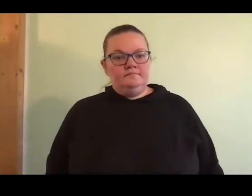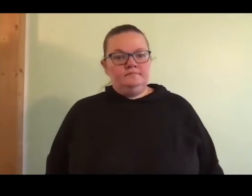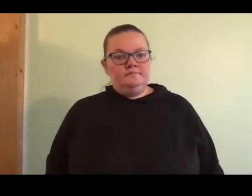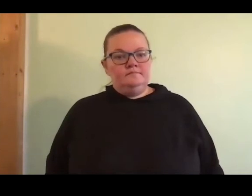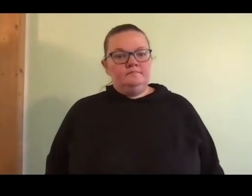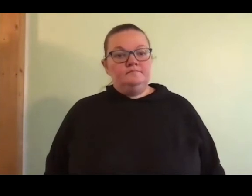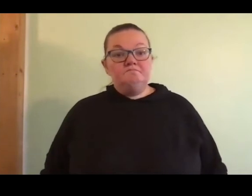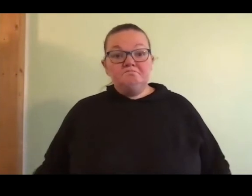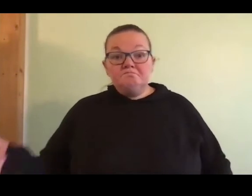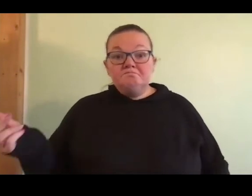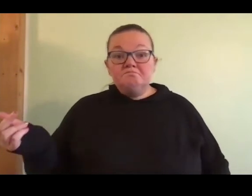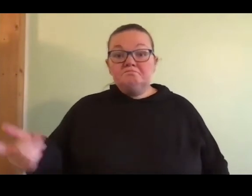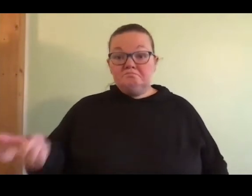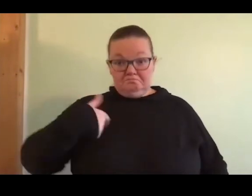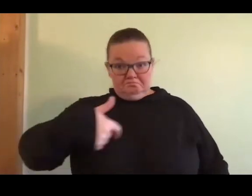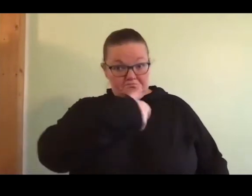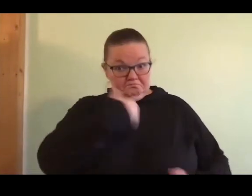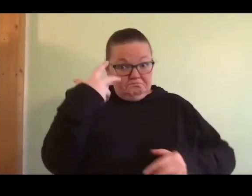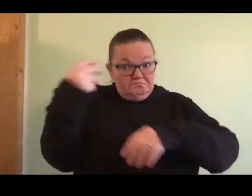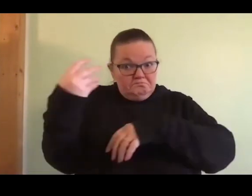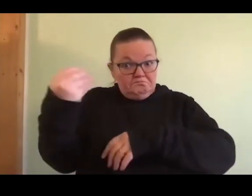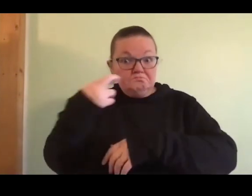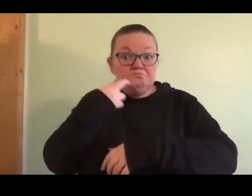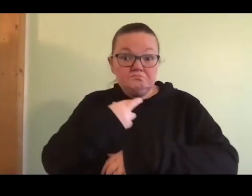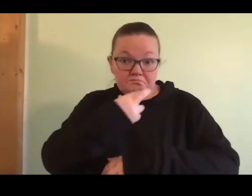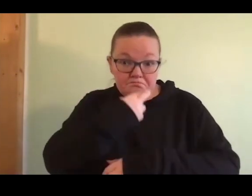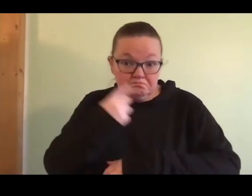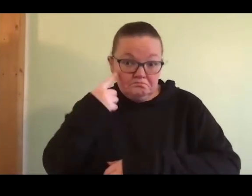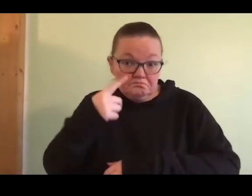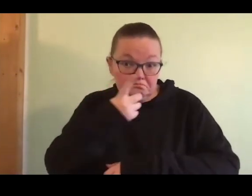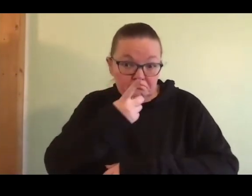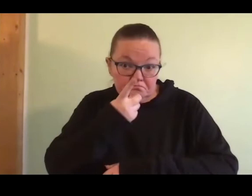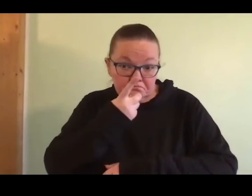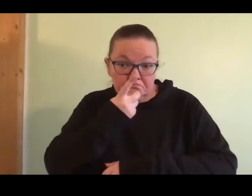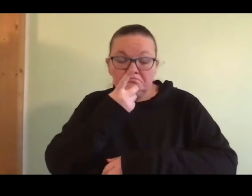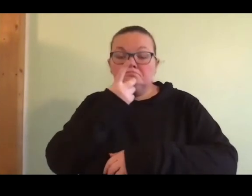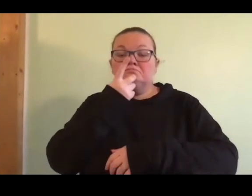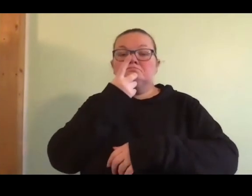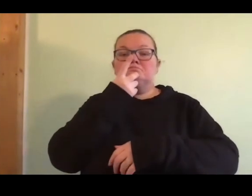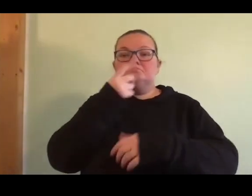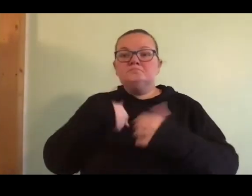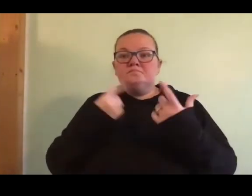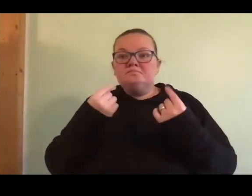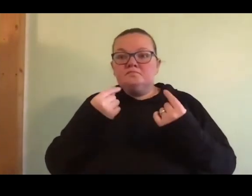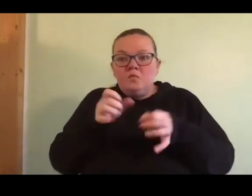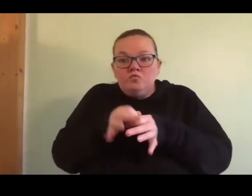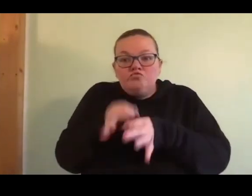When we went out for dinner, I just shot one straw wrapper.